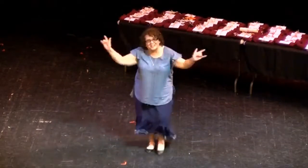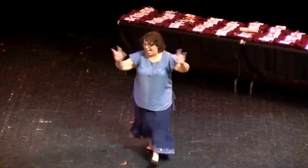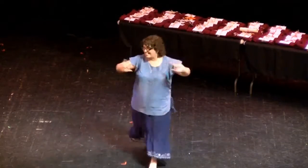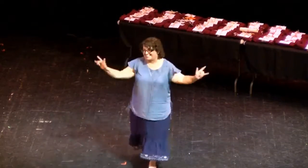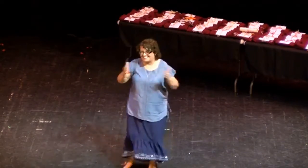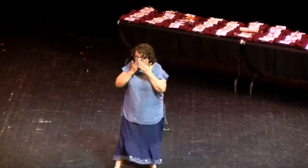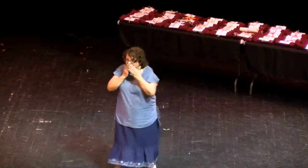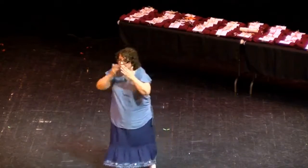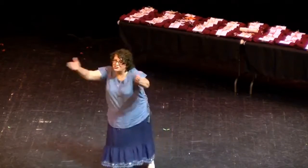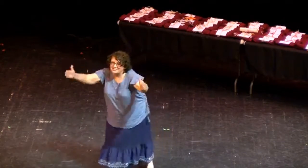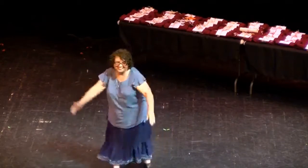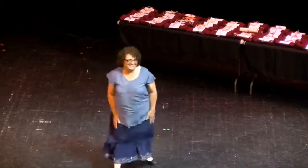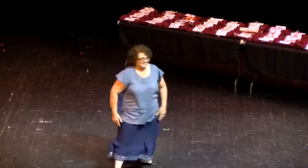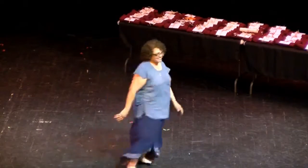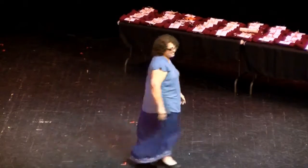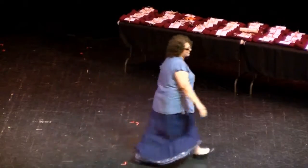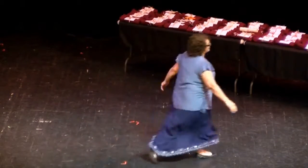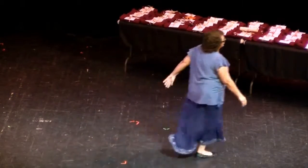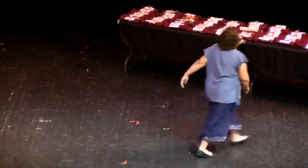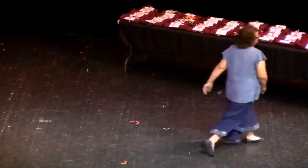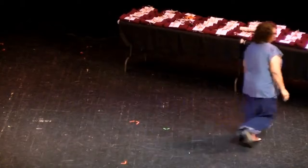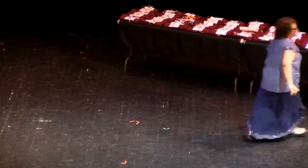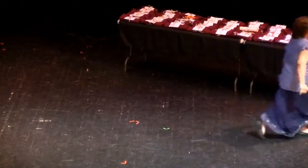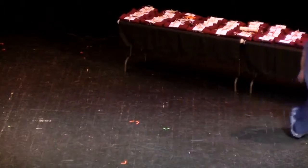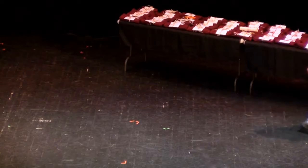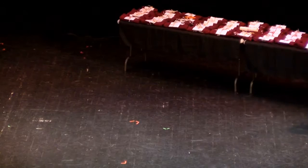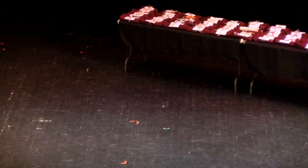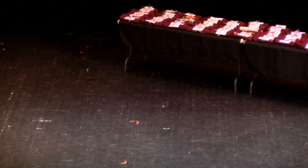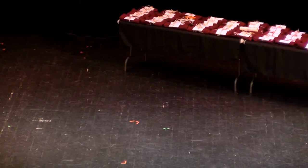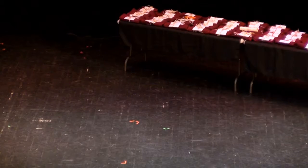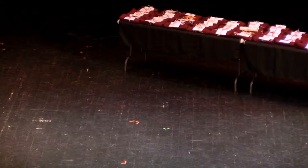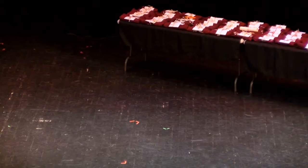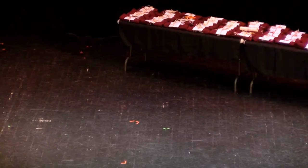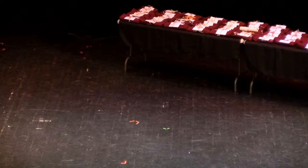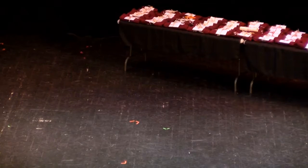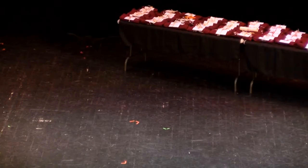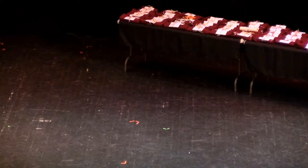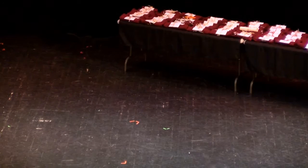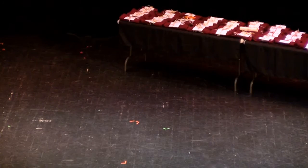four, three, one, two.